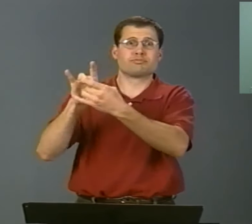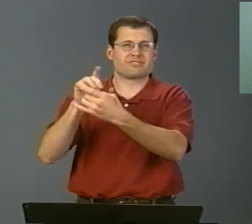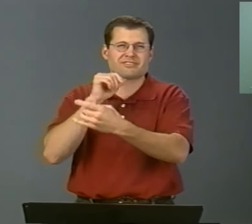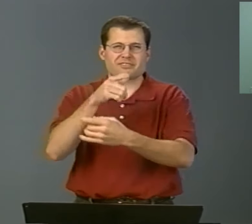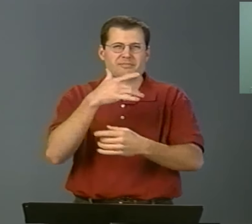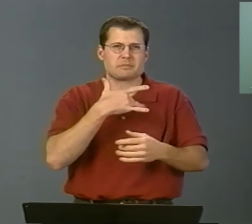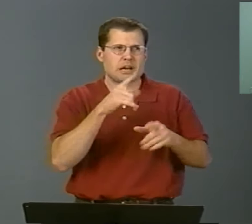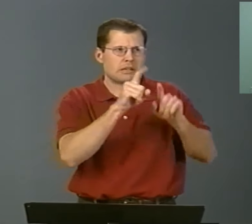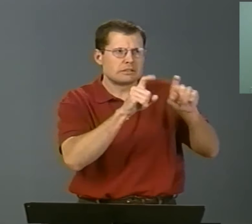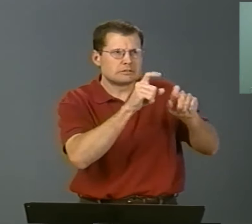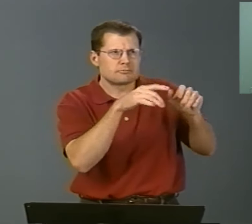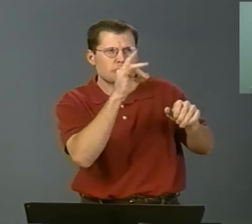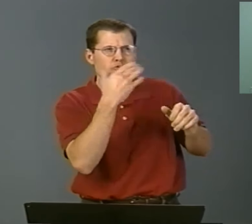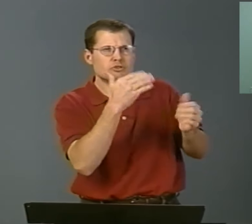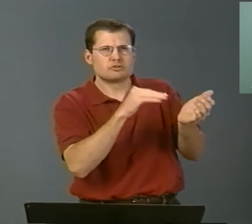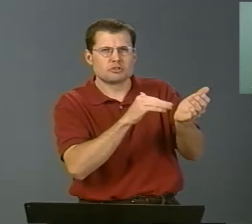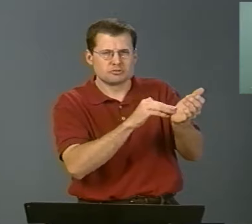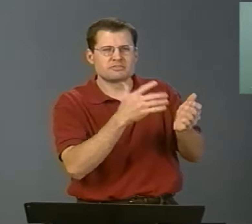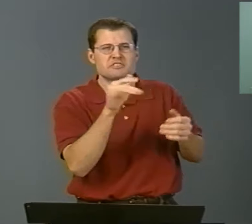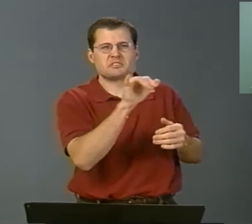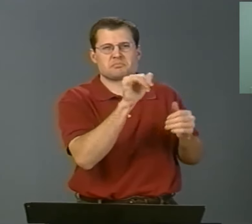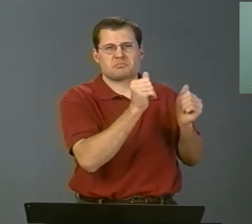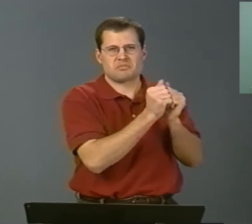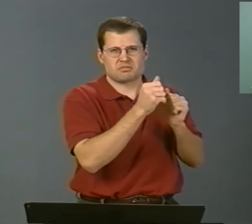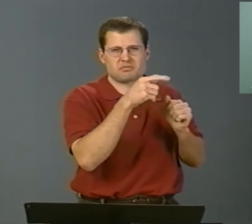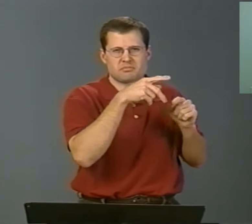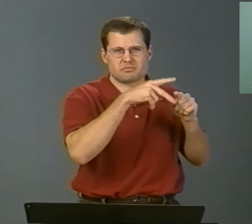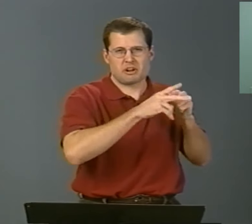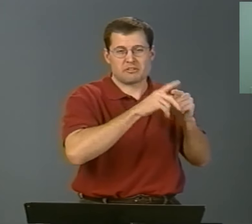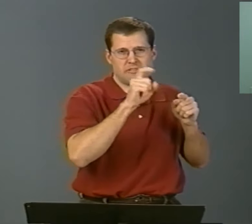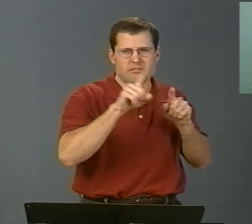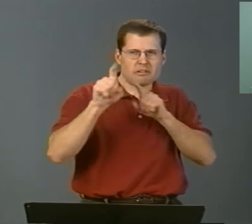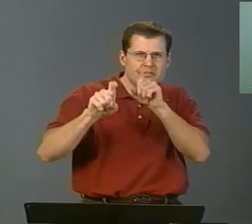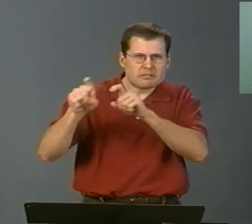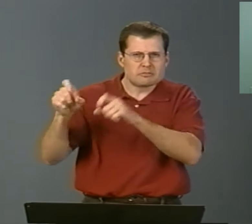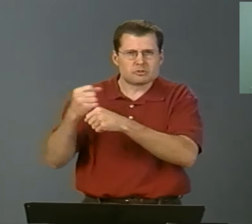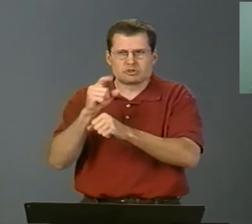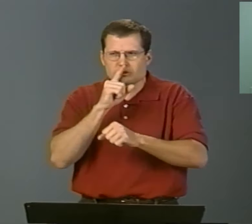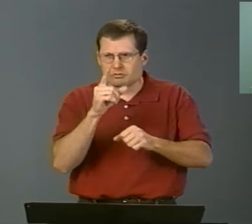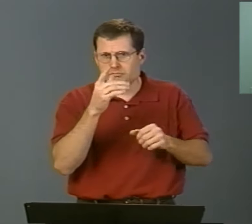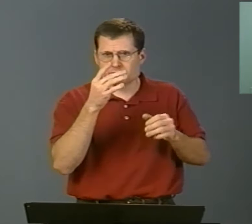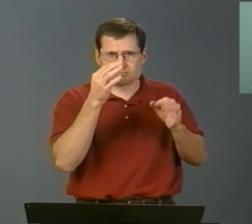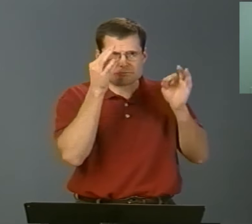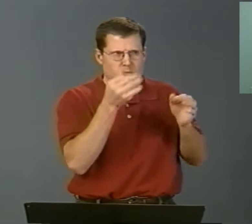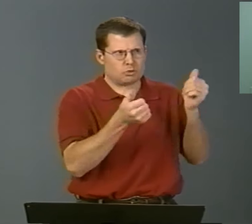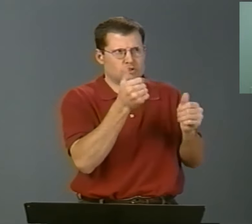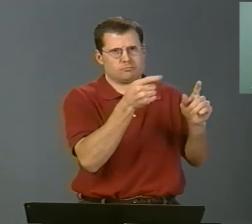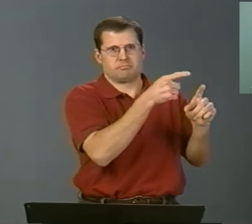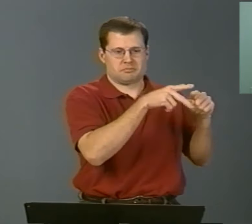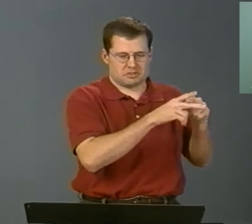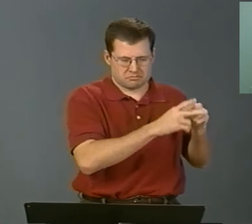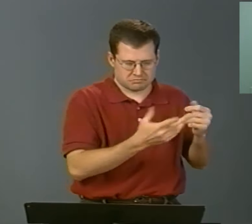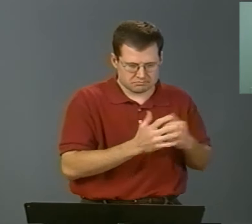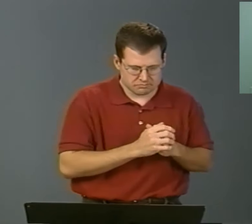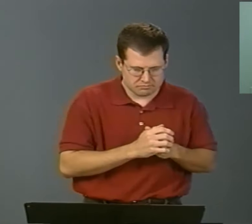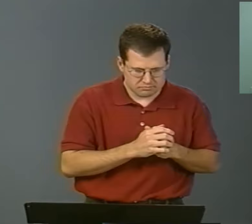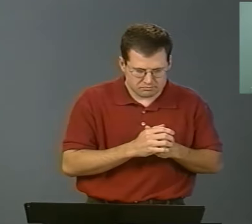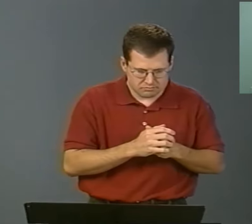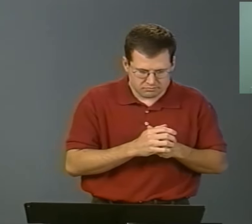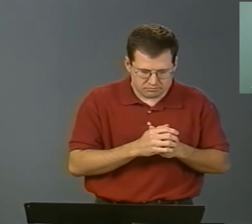It's kind of like how you would find a doctor. Ask around and find what people like